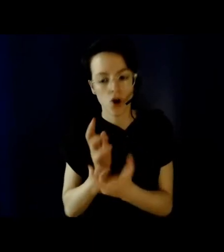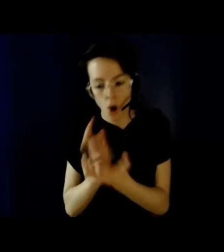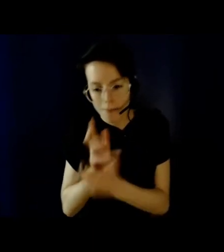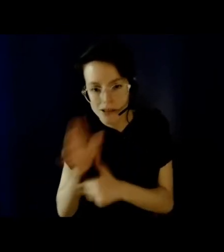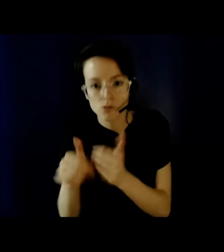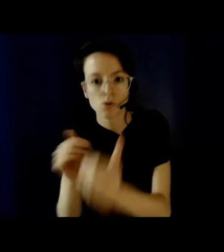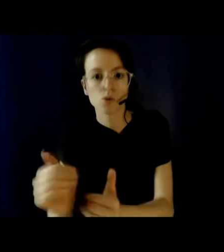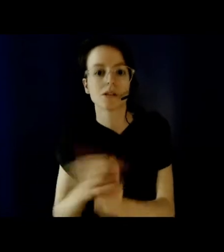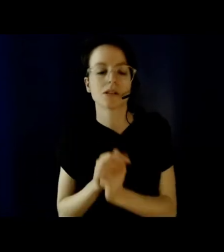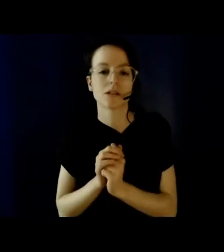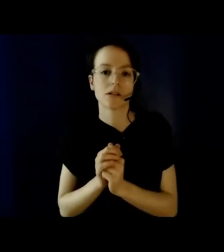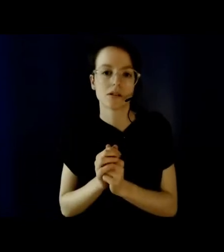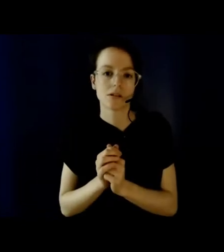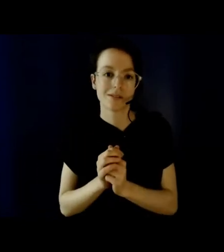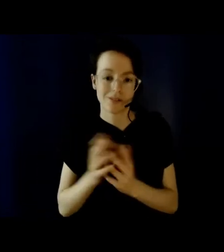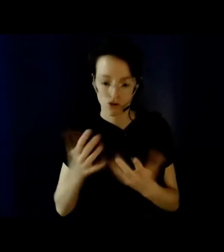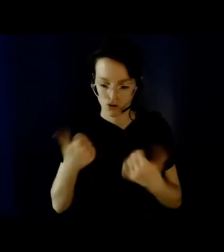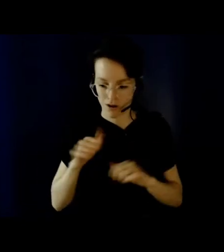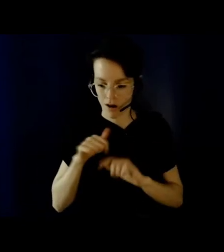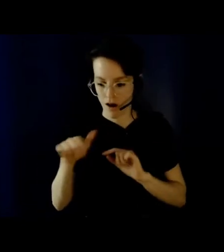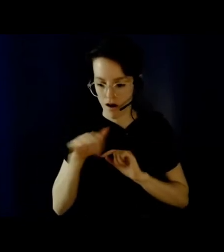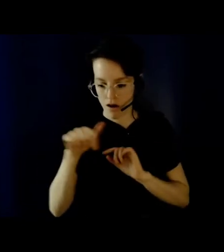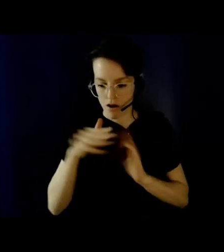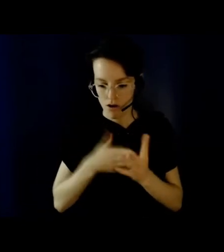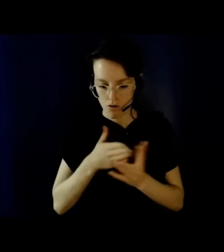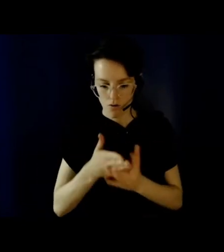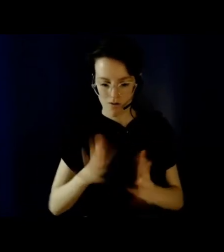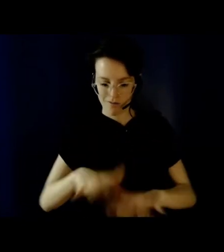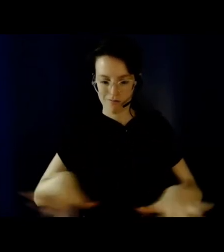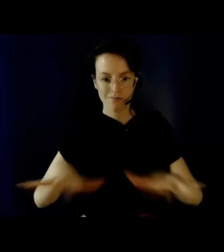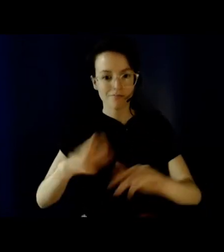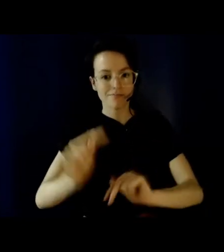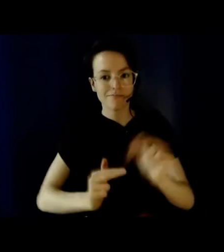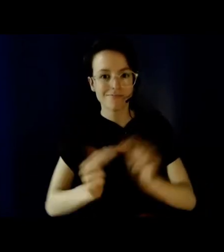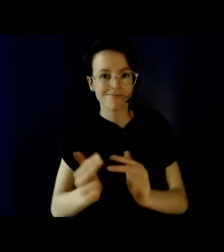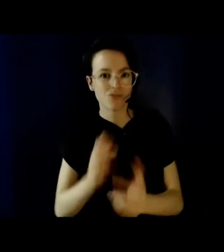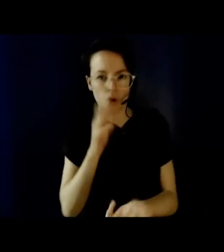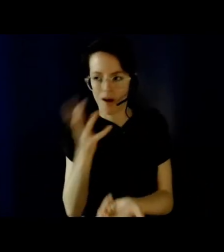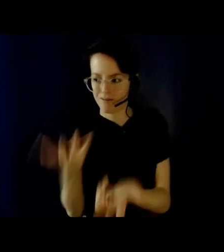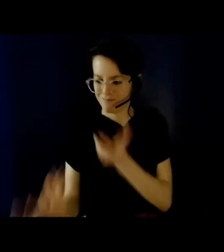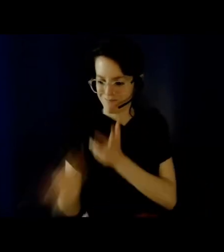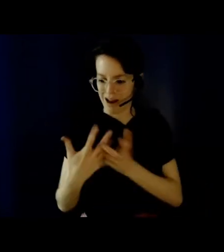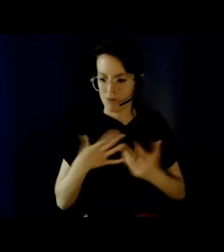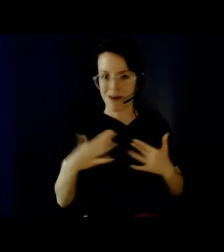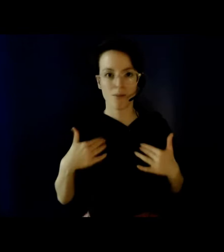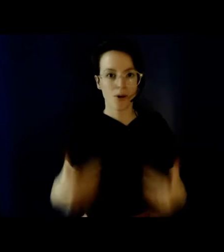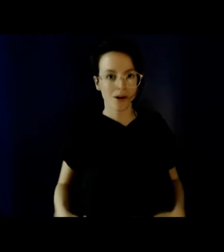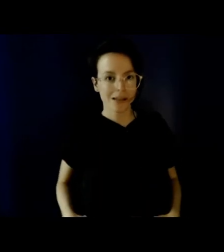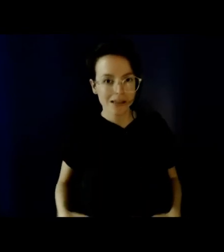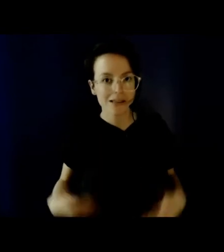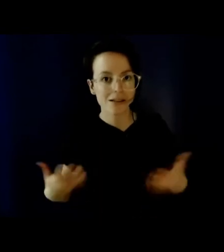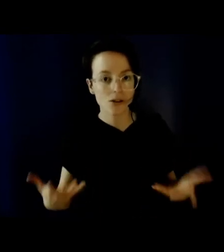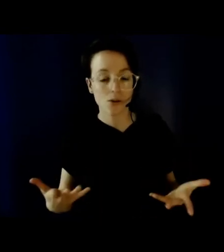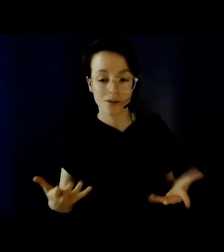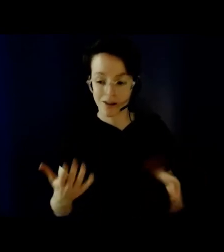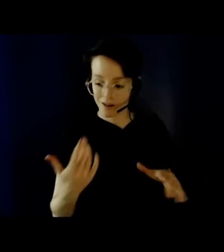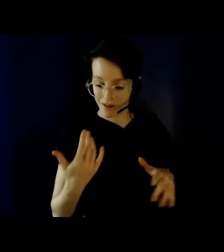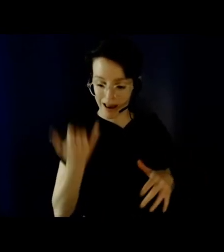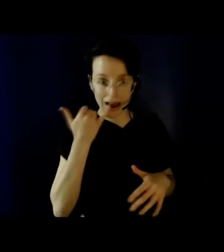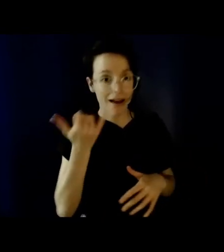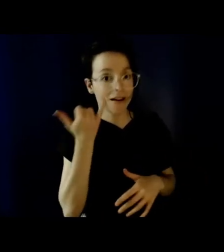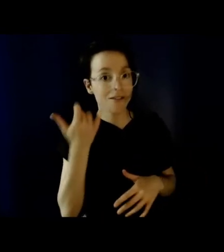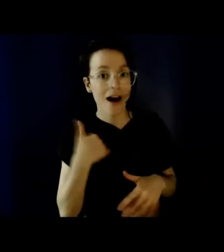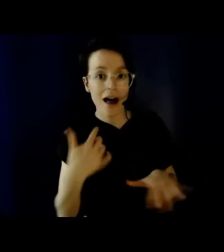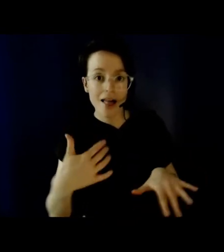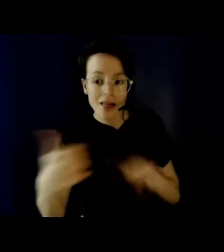navigating a built environment that doesn't anticipate bodies like mine. So leaving home as a disabled person just takes